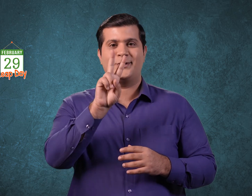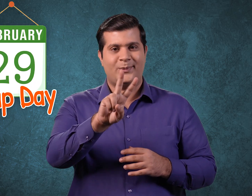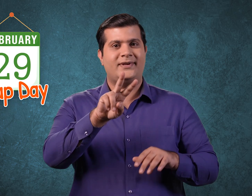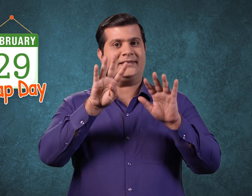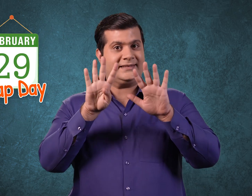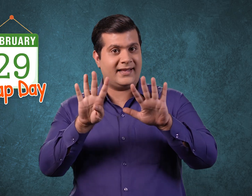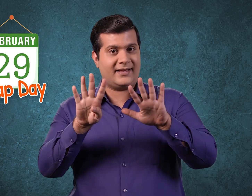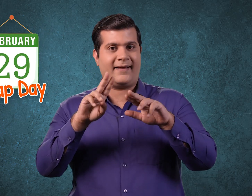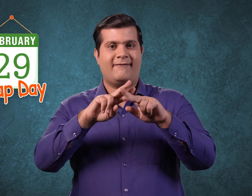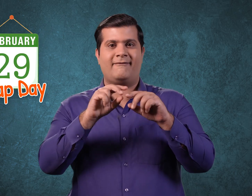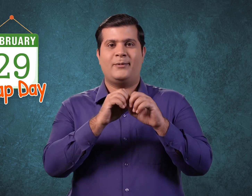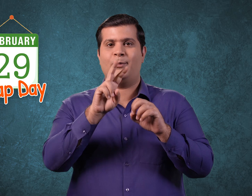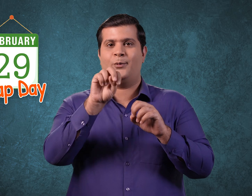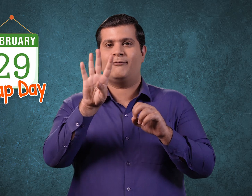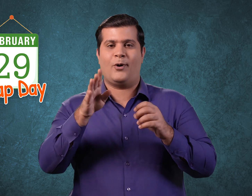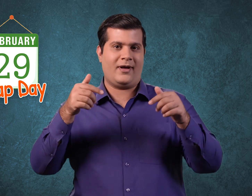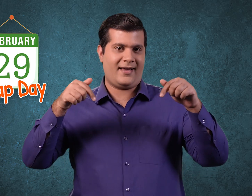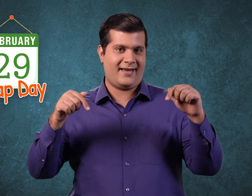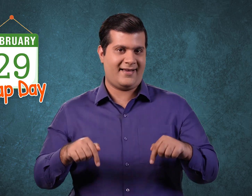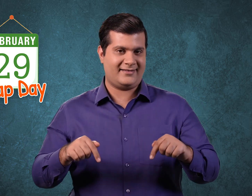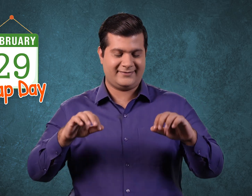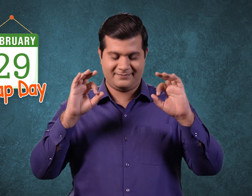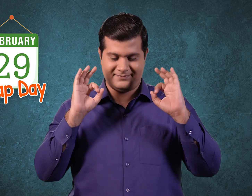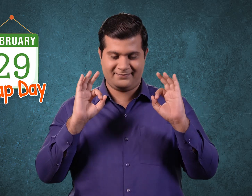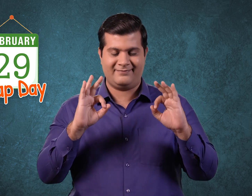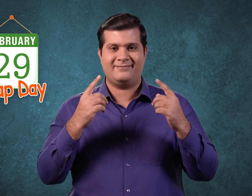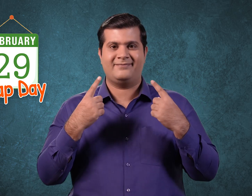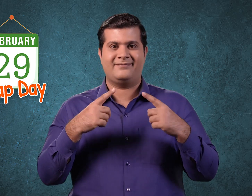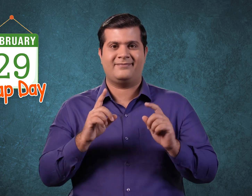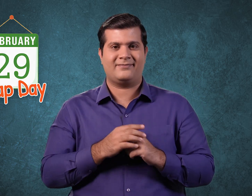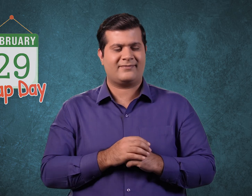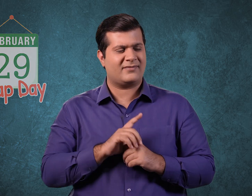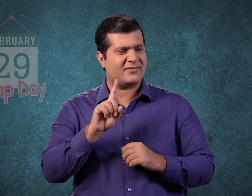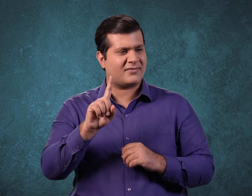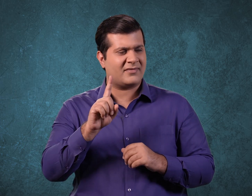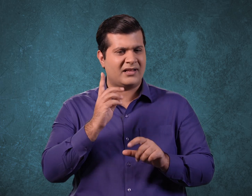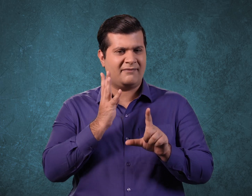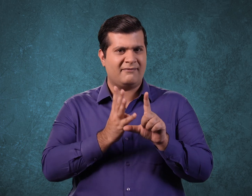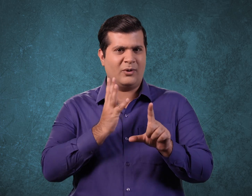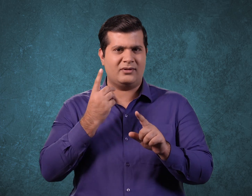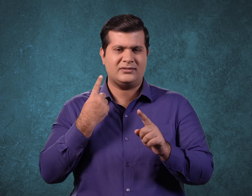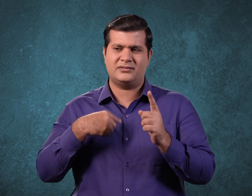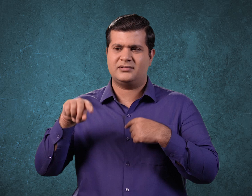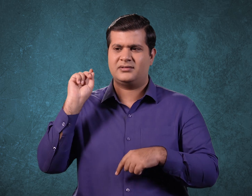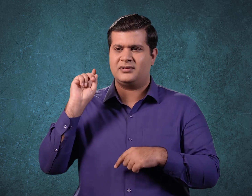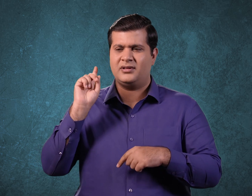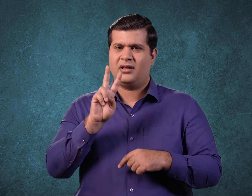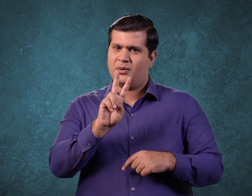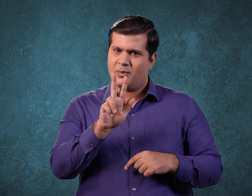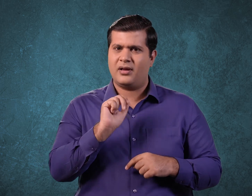Today is not 28th February. It is 29th February 2024. For the last 4 years there